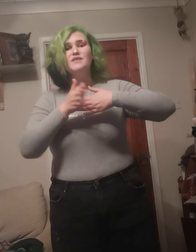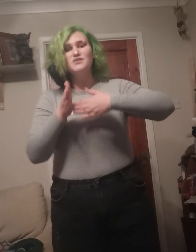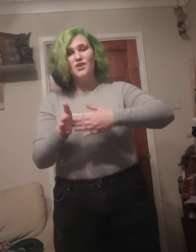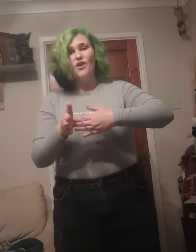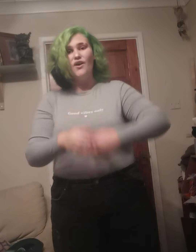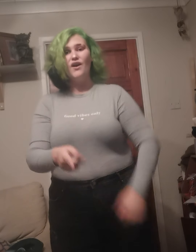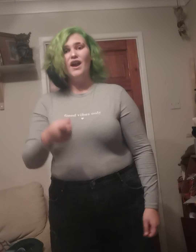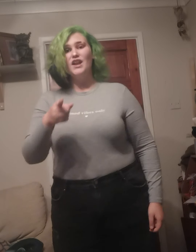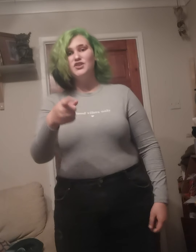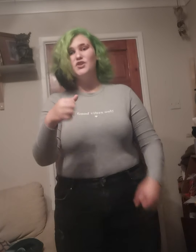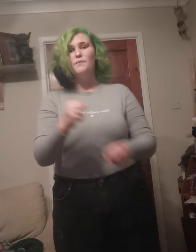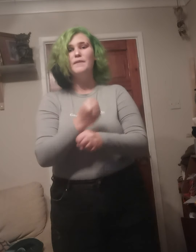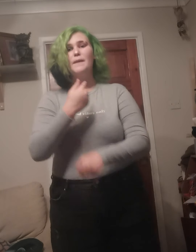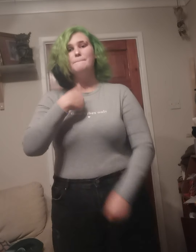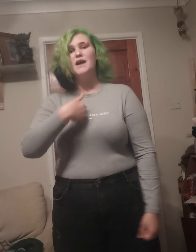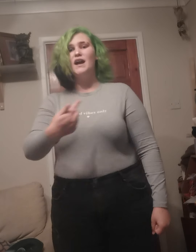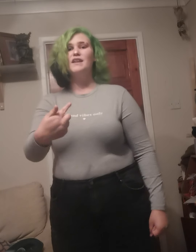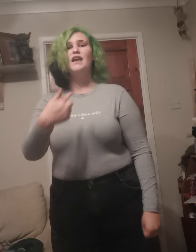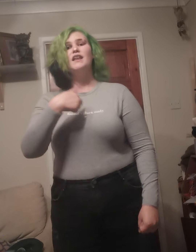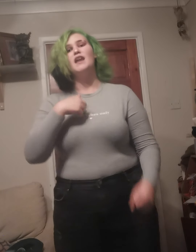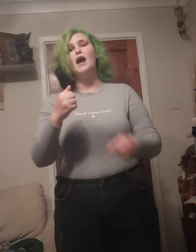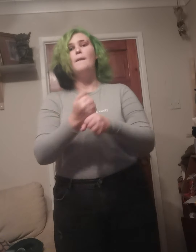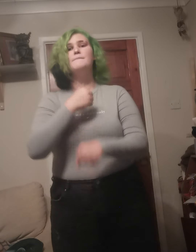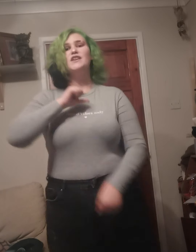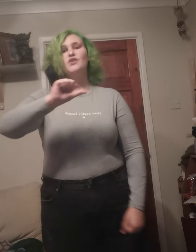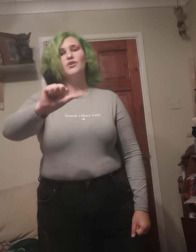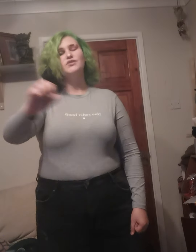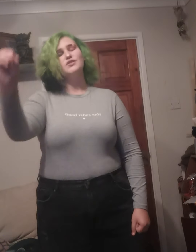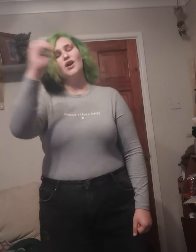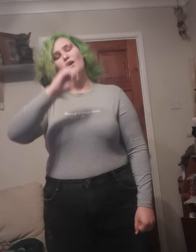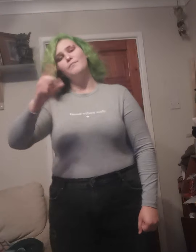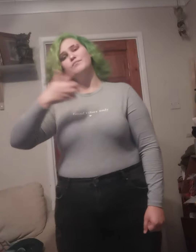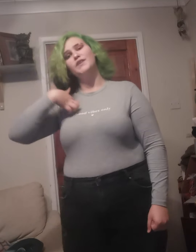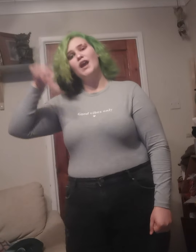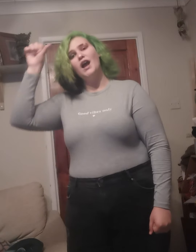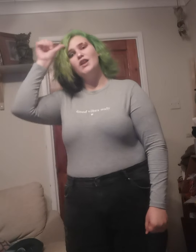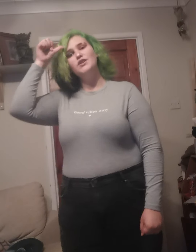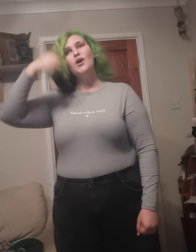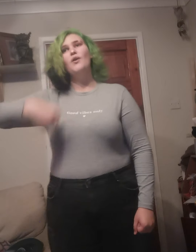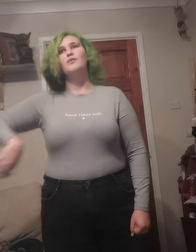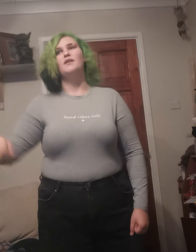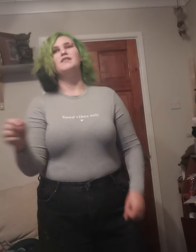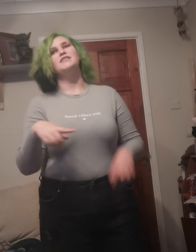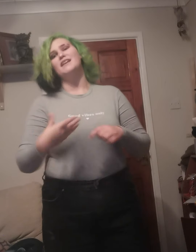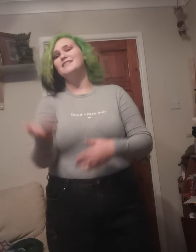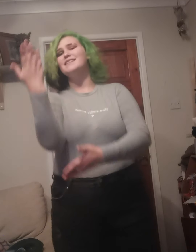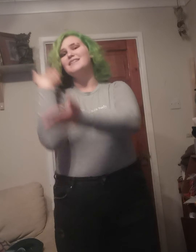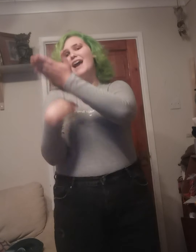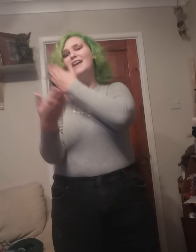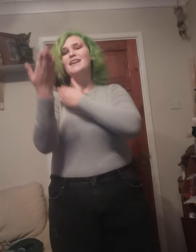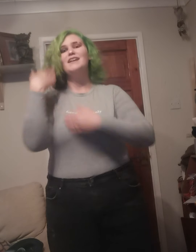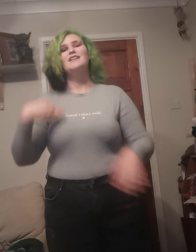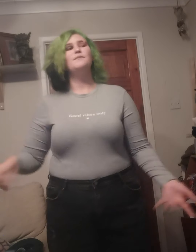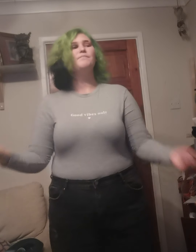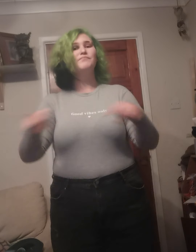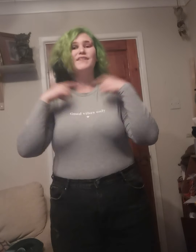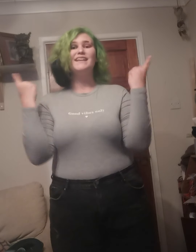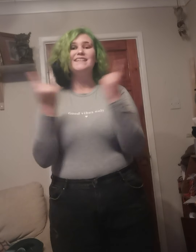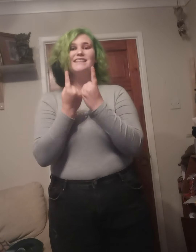a door And you'll be mine and I'll be yours I know since yesterday Everything